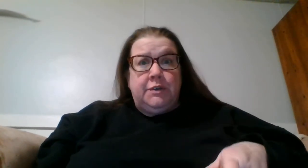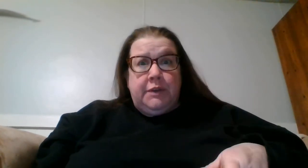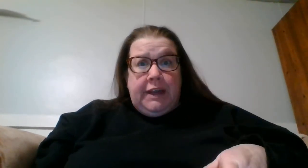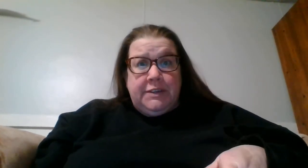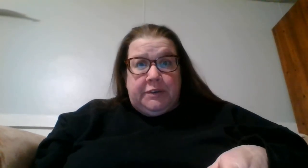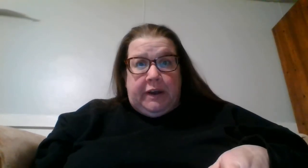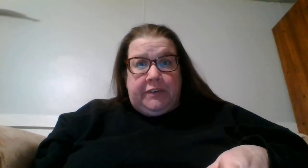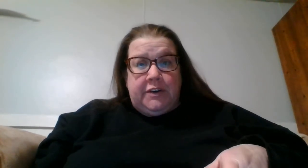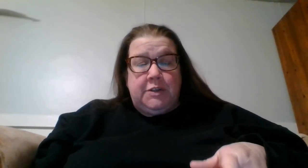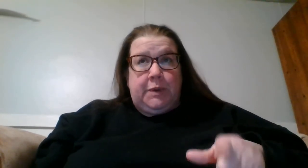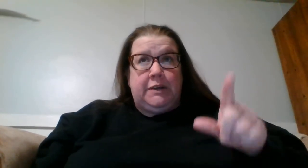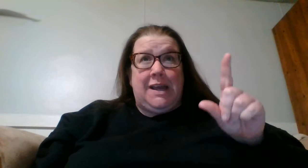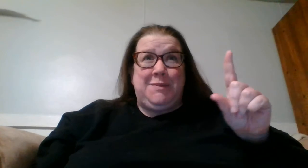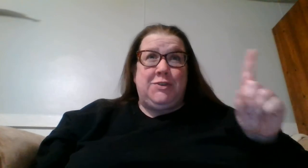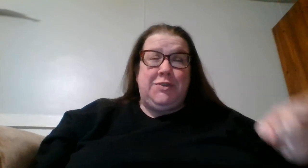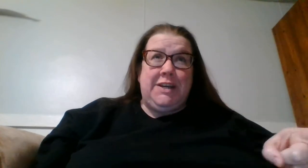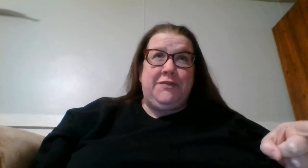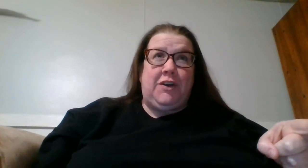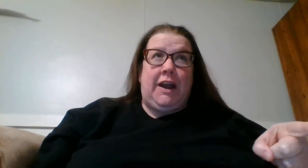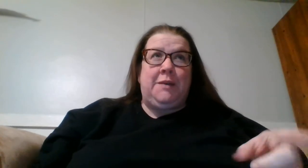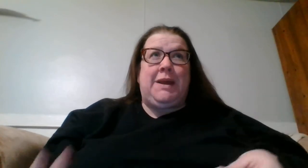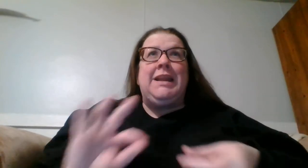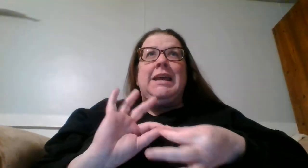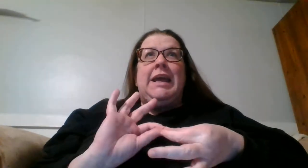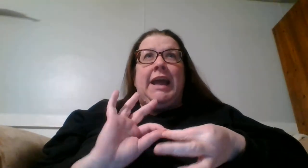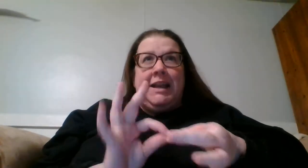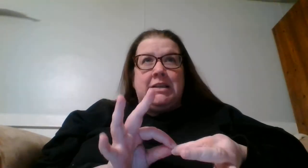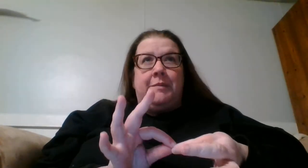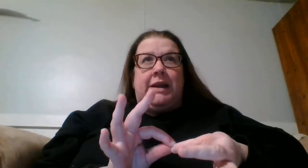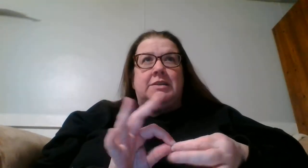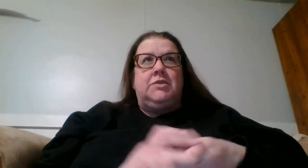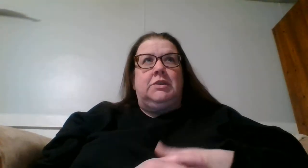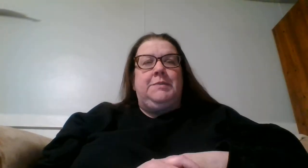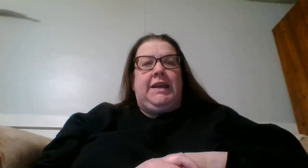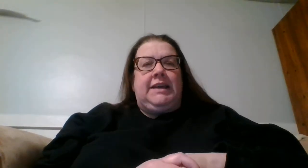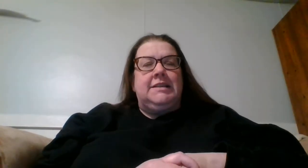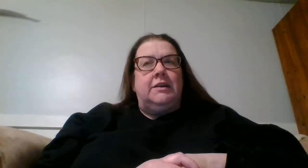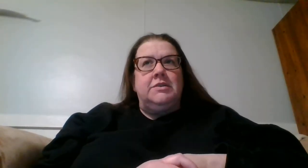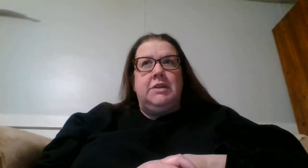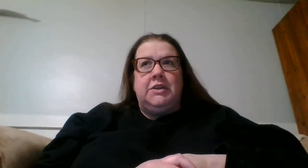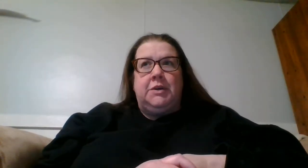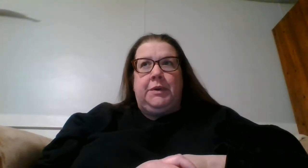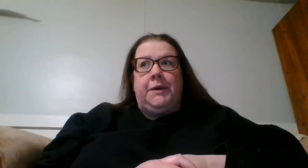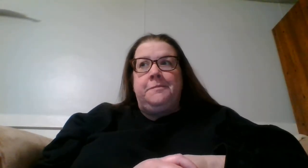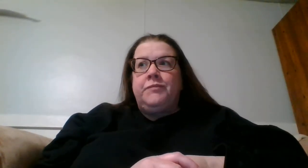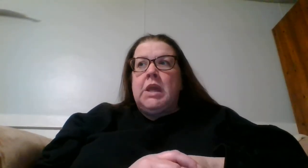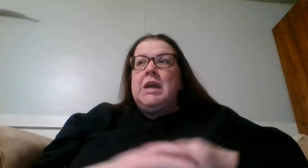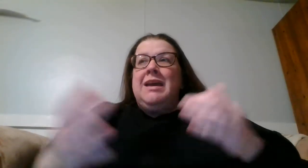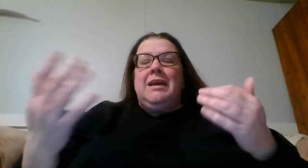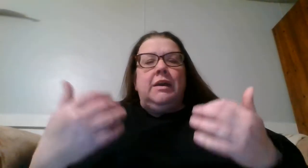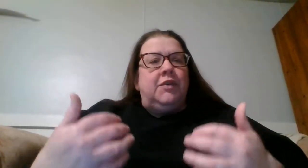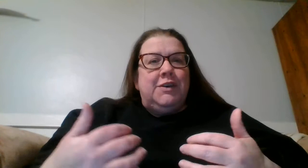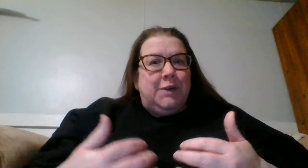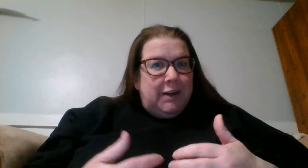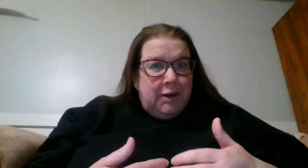who likes to crack in her spare time, is training for Ironman, and has gone back to school to be an ASL interpreter. If you're new here,